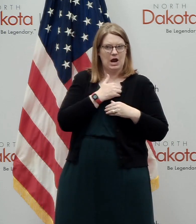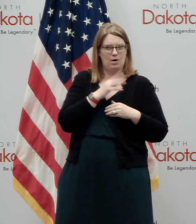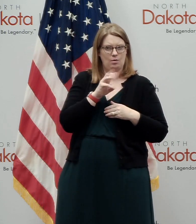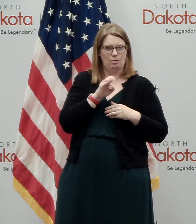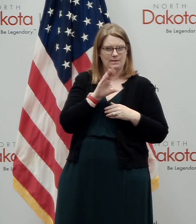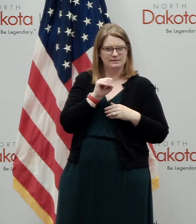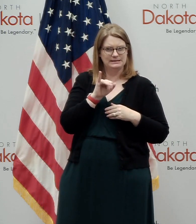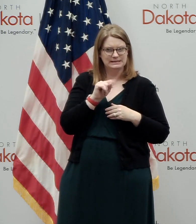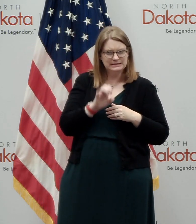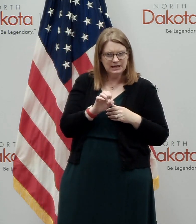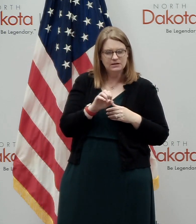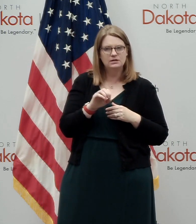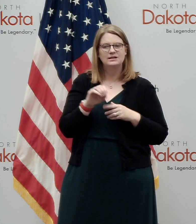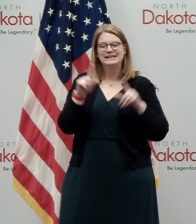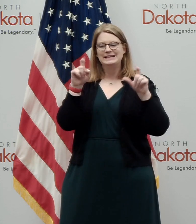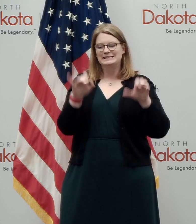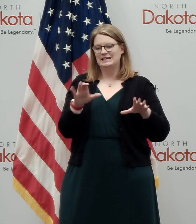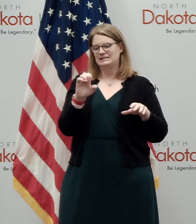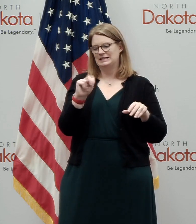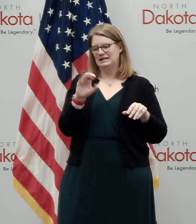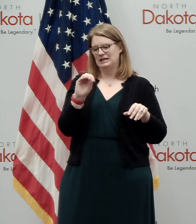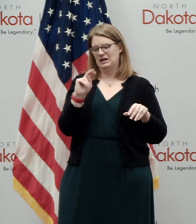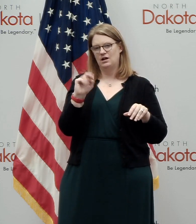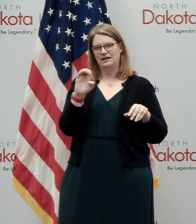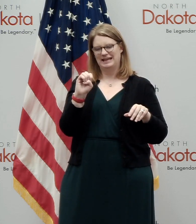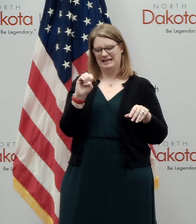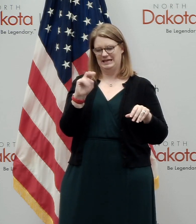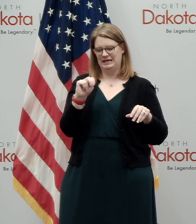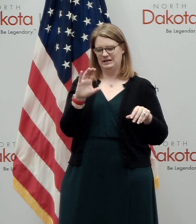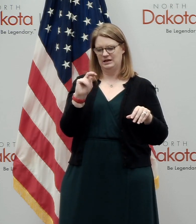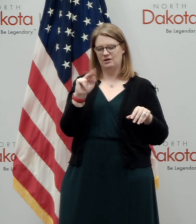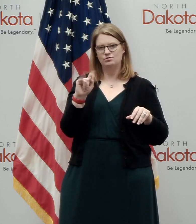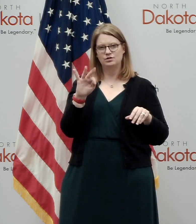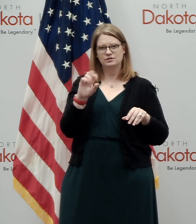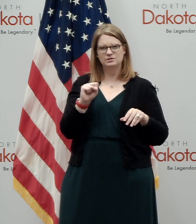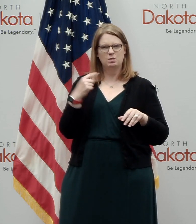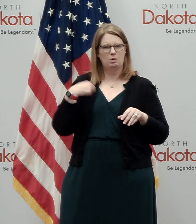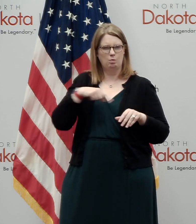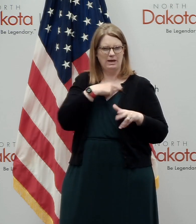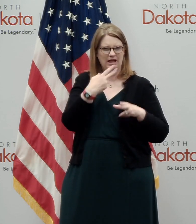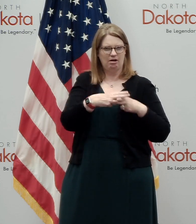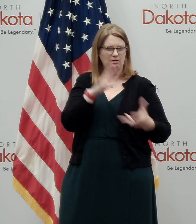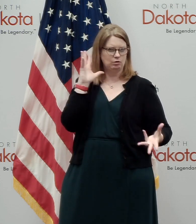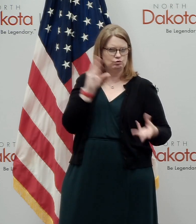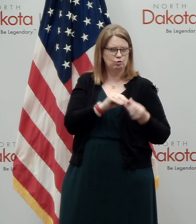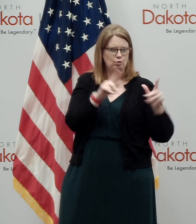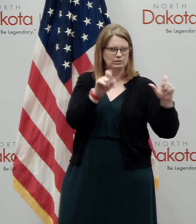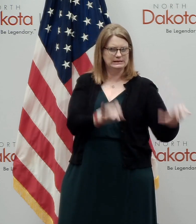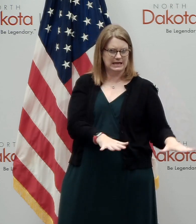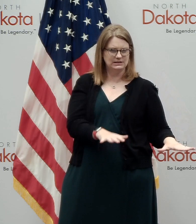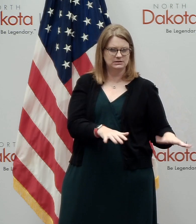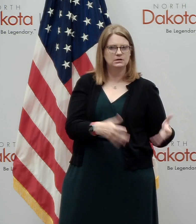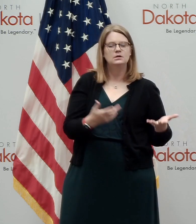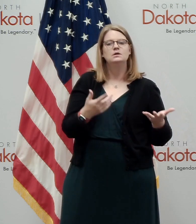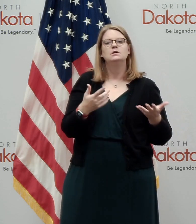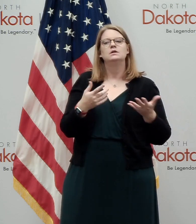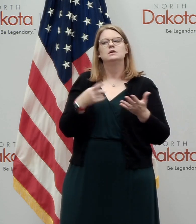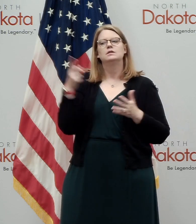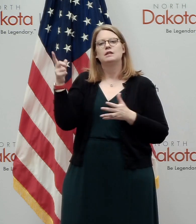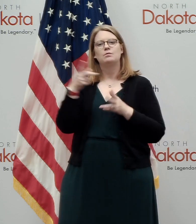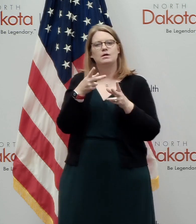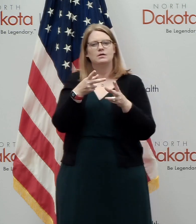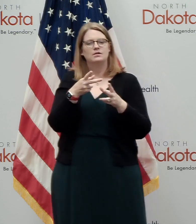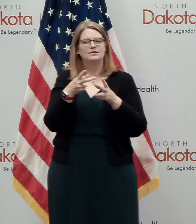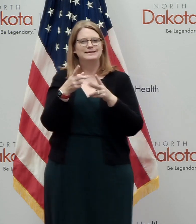encounters is a number that is extremely close to what we called total tests, as opposed to they were pulling a number for the